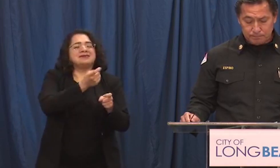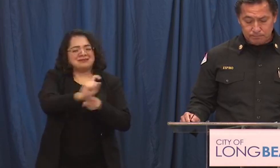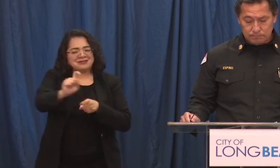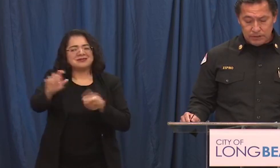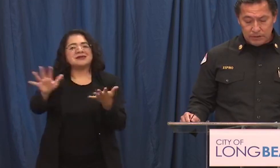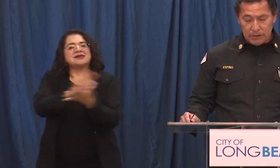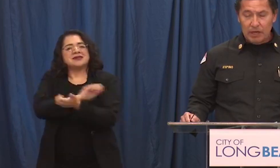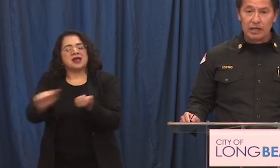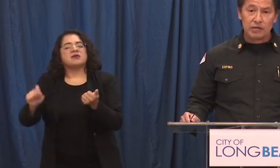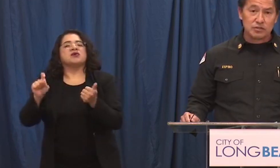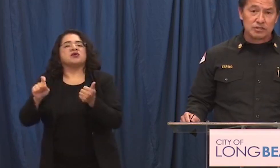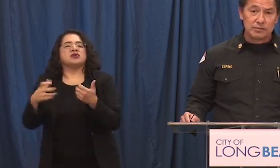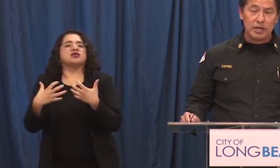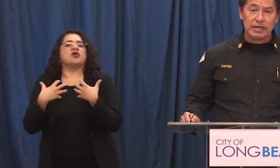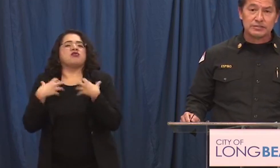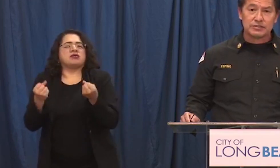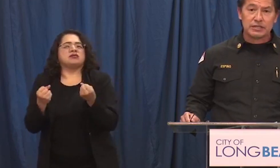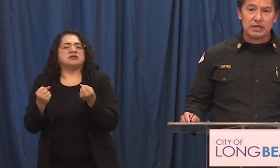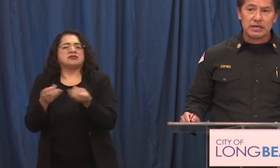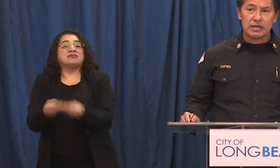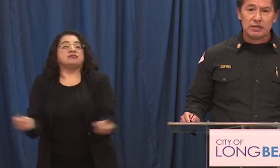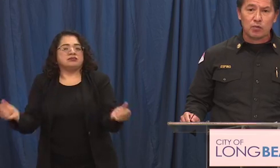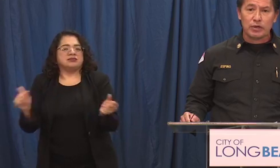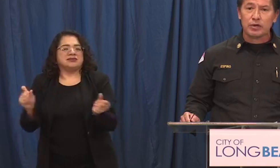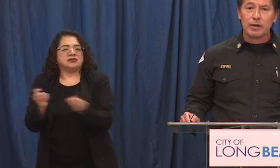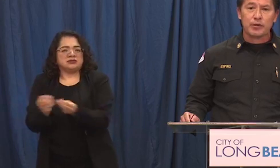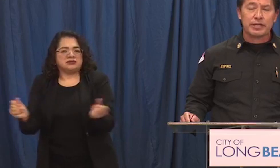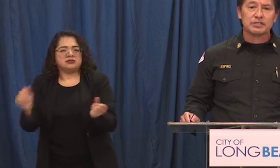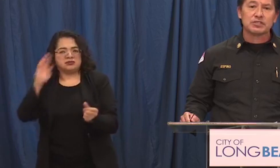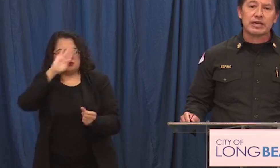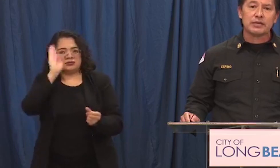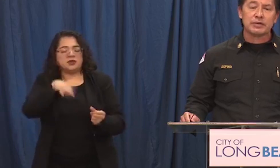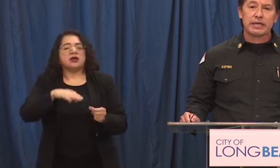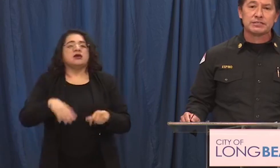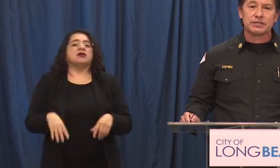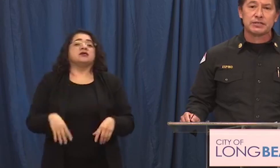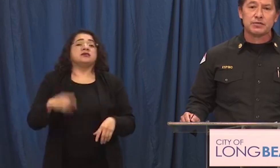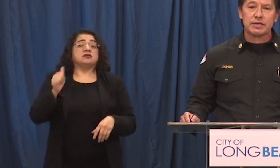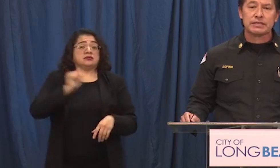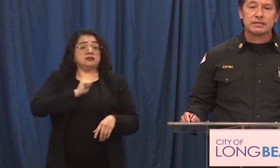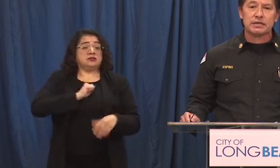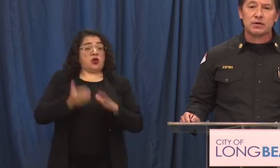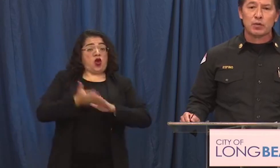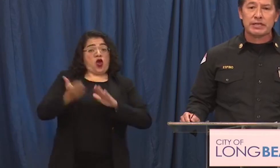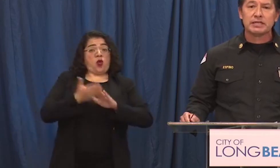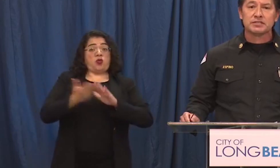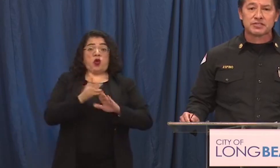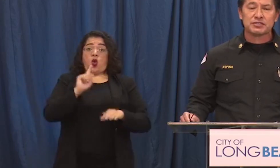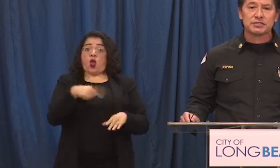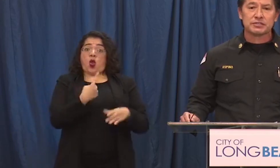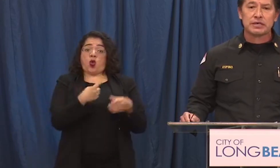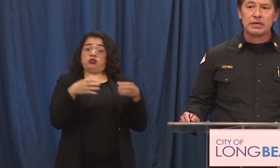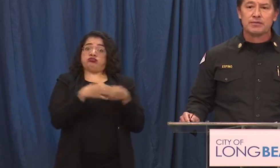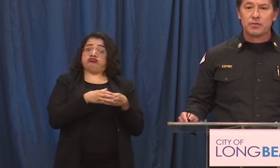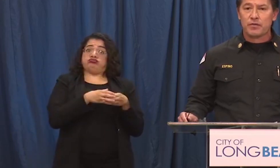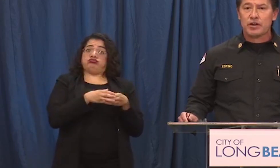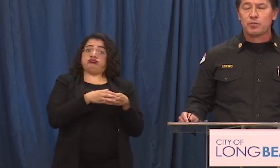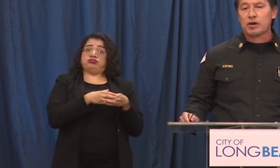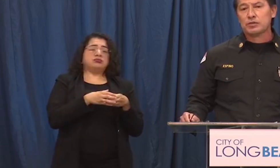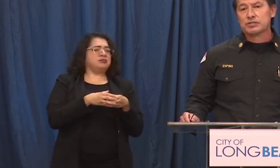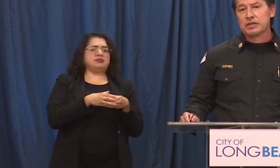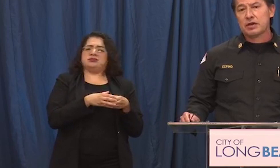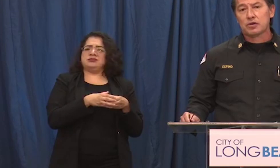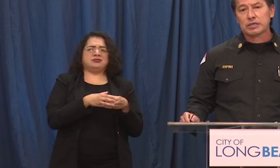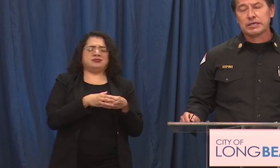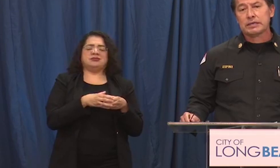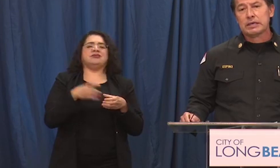along those same lines uh we don't operate in the silo and I can tell you that we needed assistance from the fire